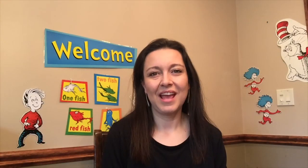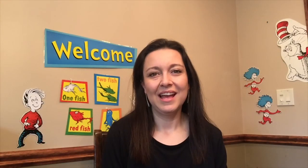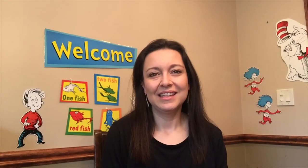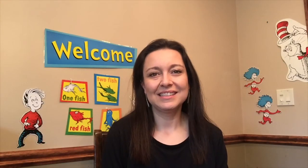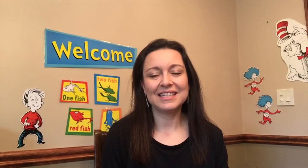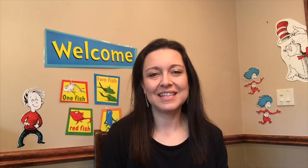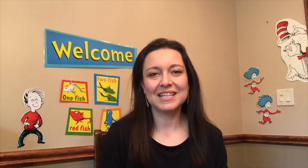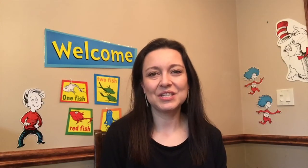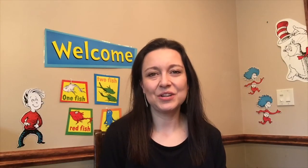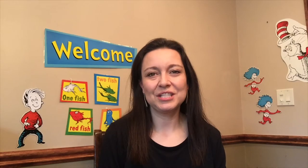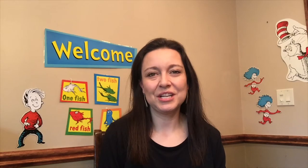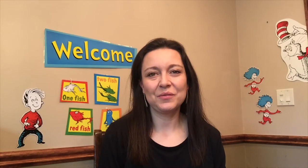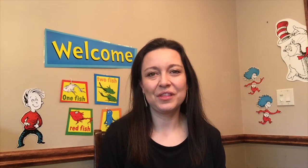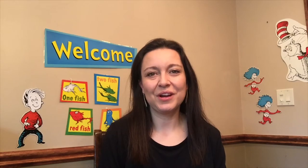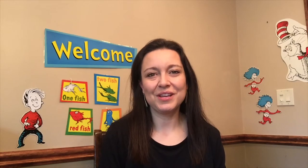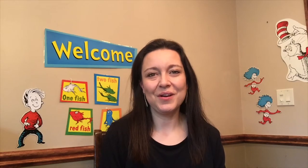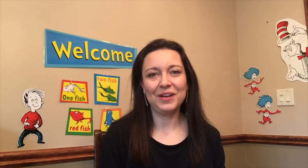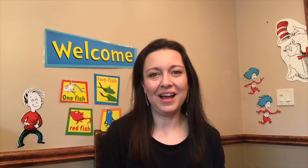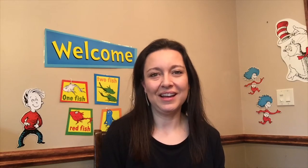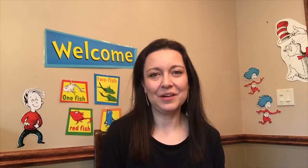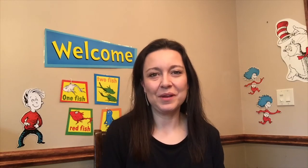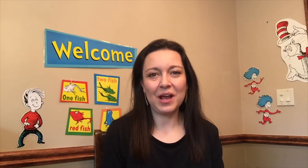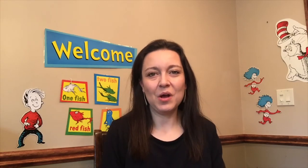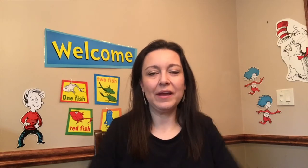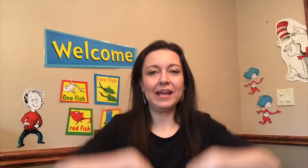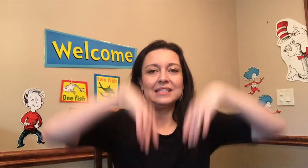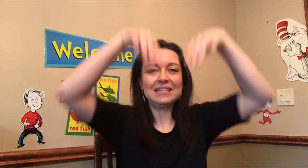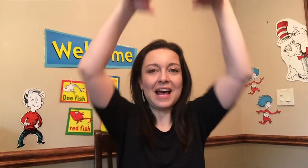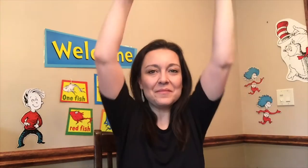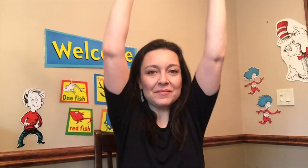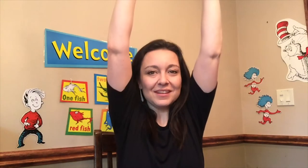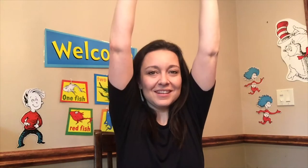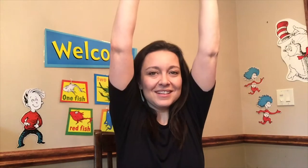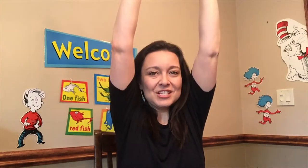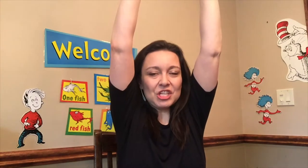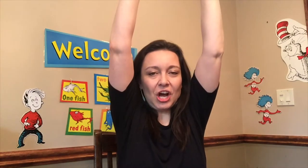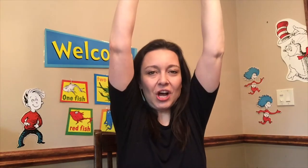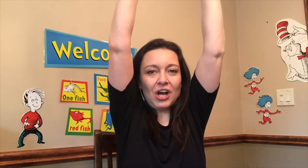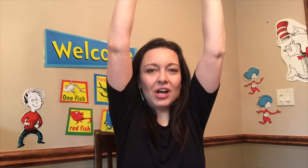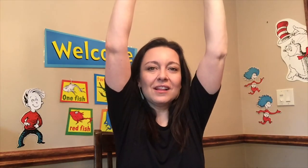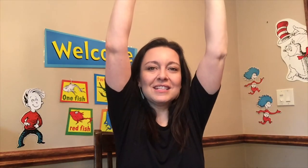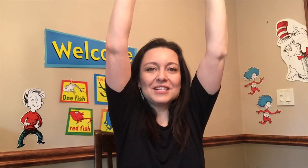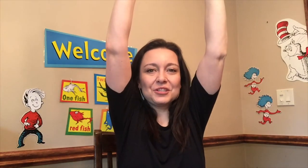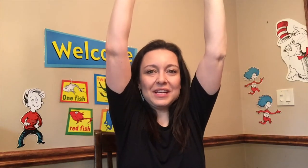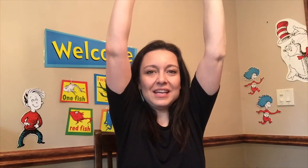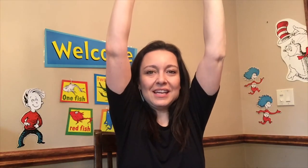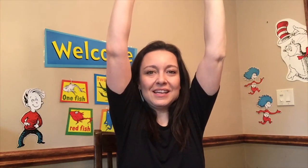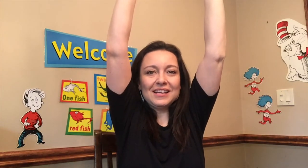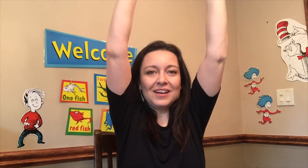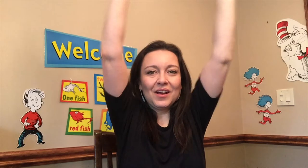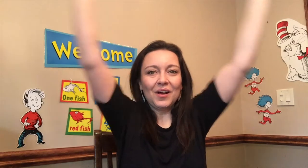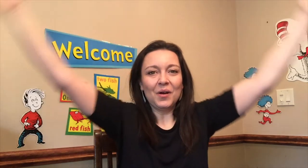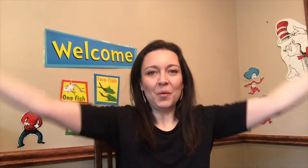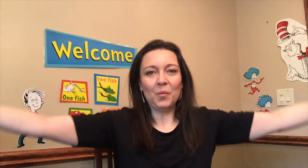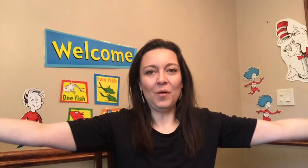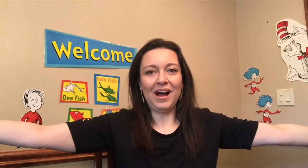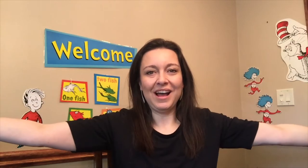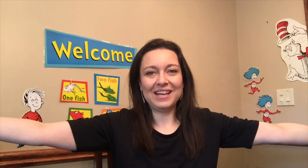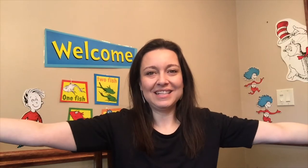let's get stretching with our yoga here we go hands up tall as a tree wide as